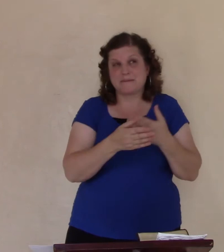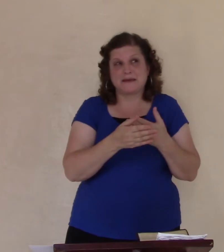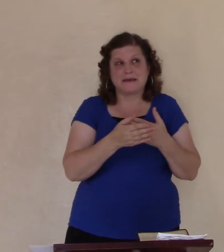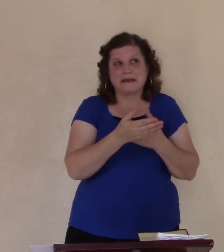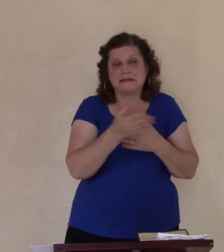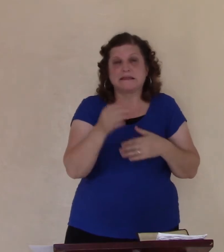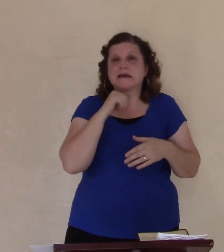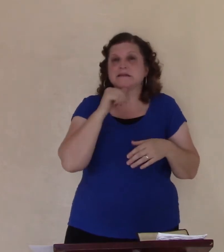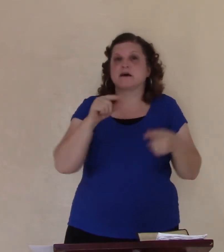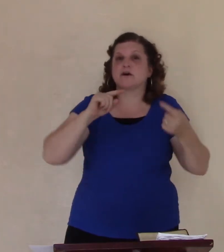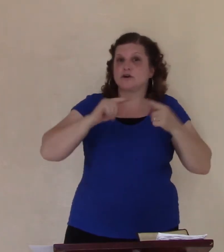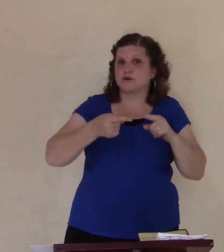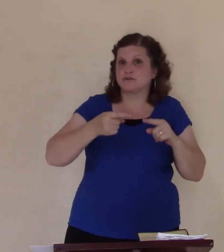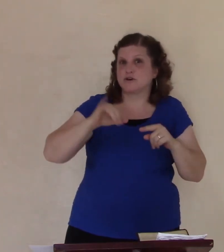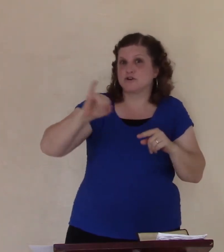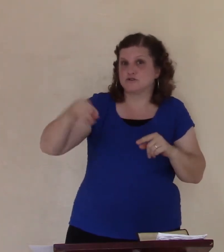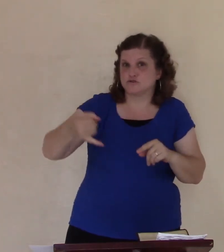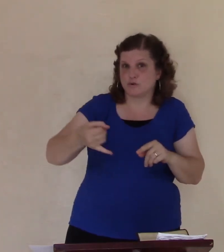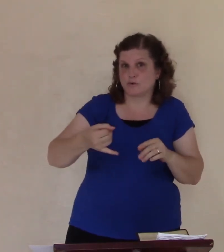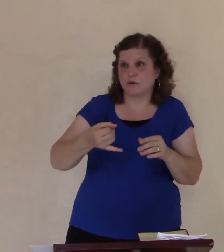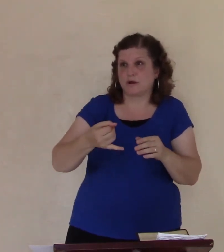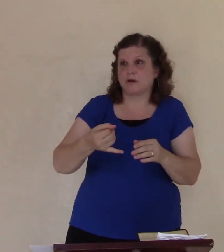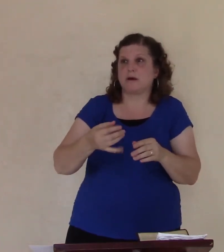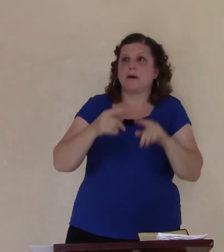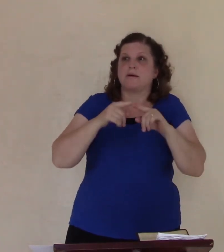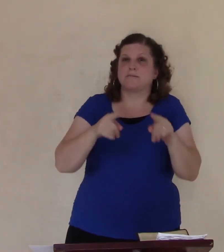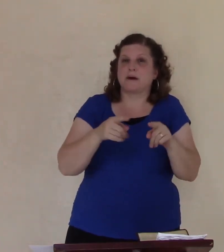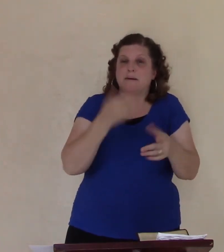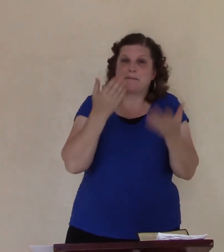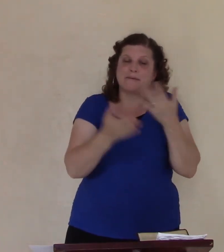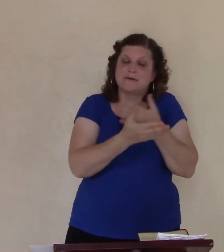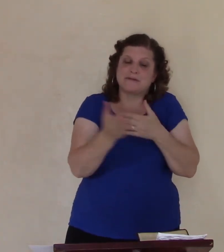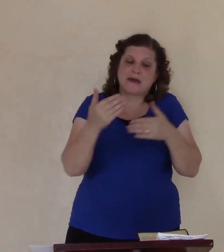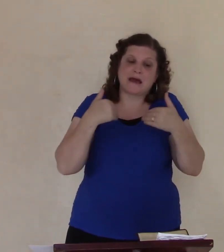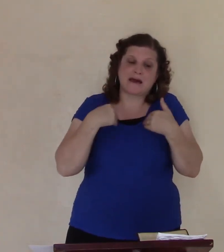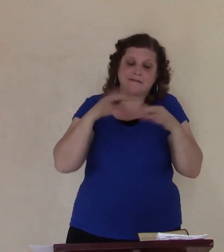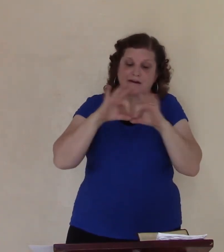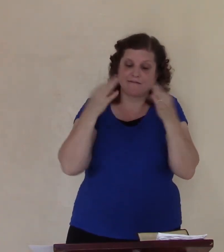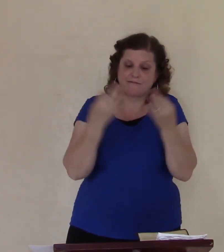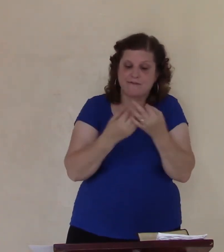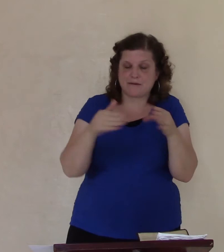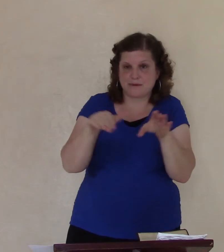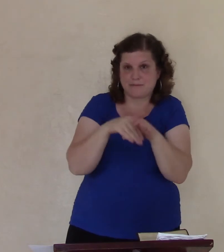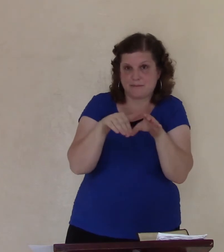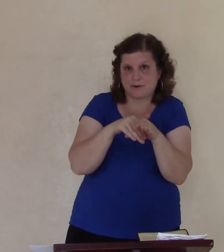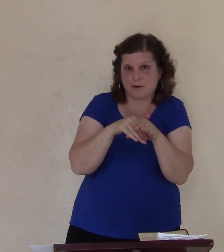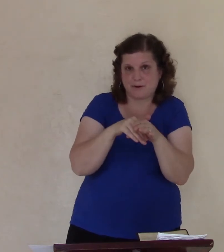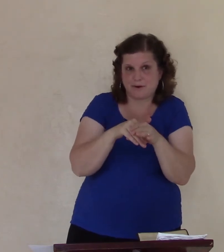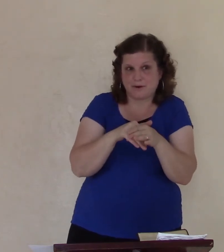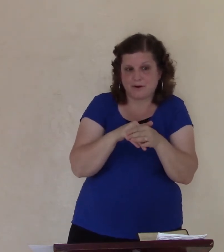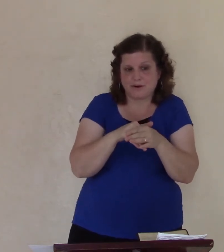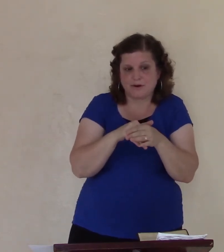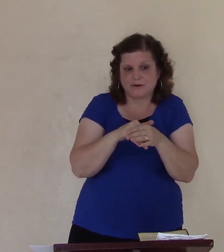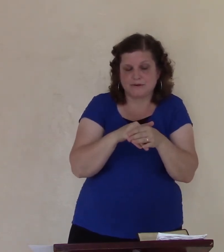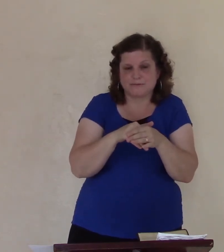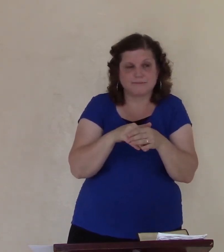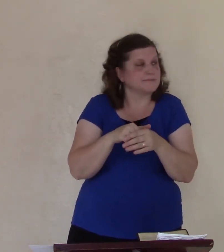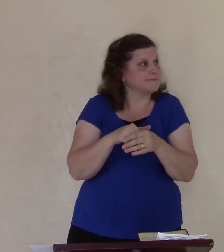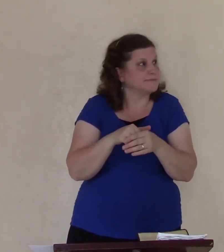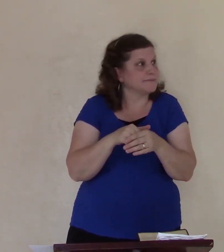relative, or a friend, or someone, that even had been put to death, because of his illness. May he suffer, in